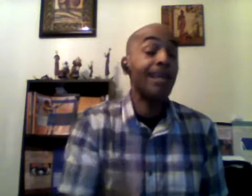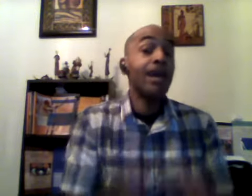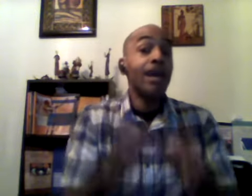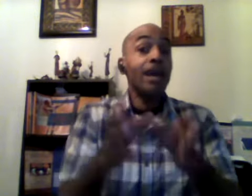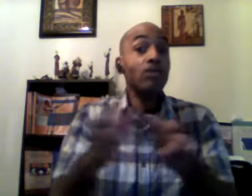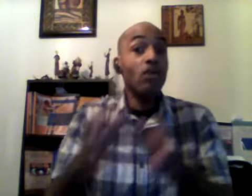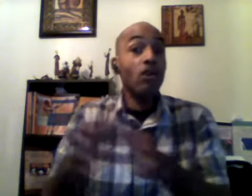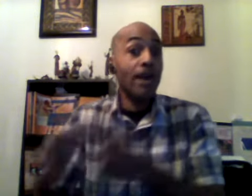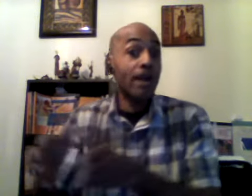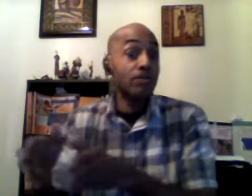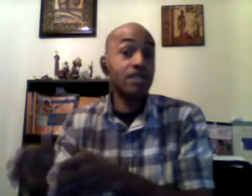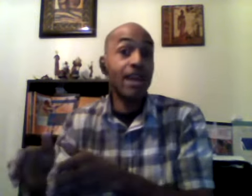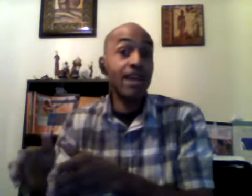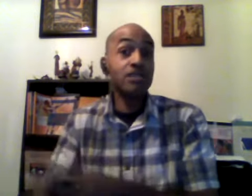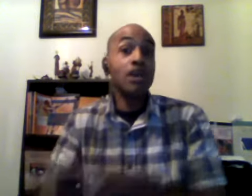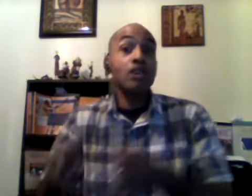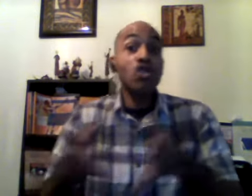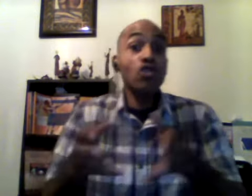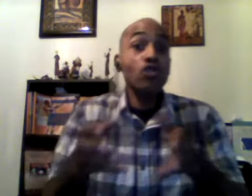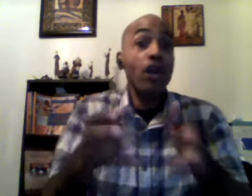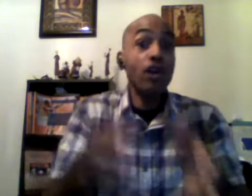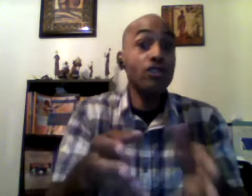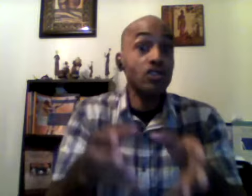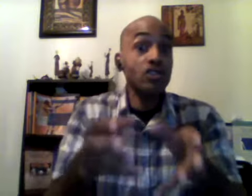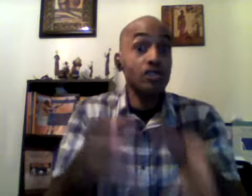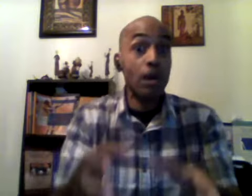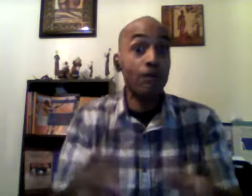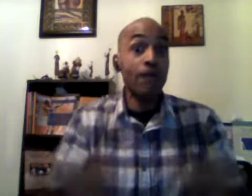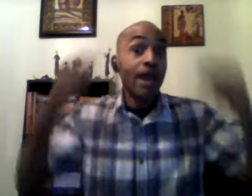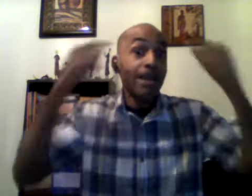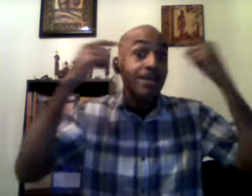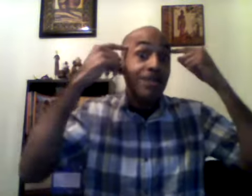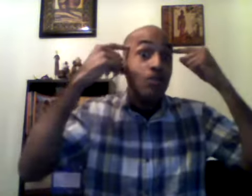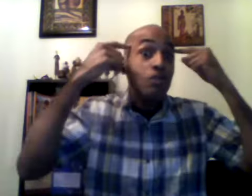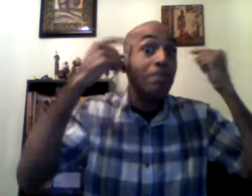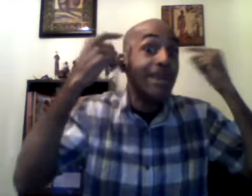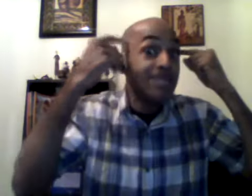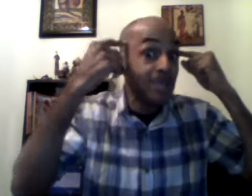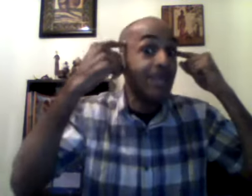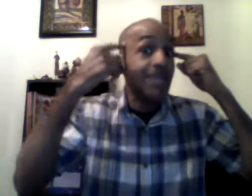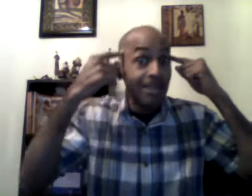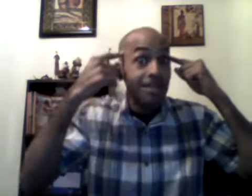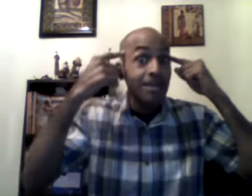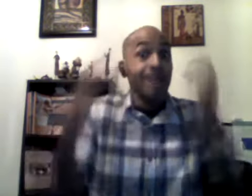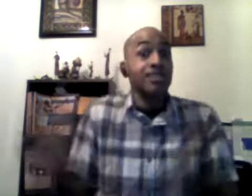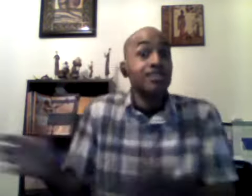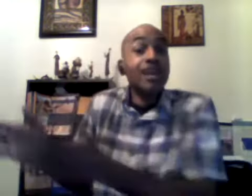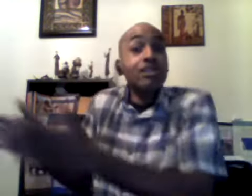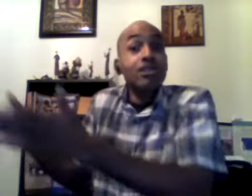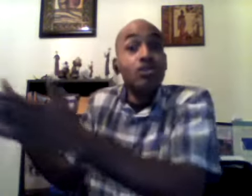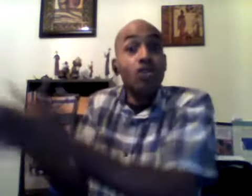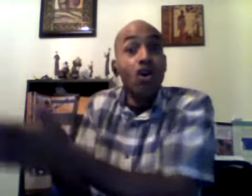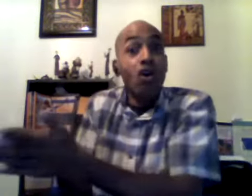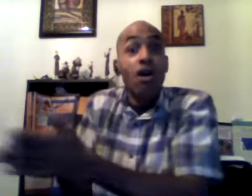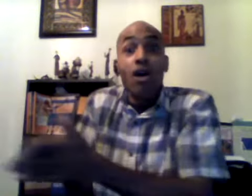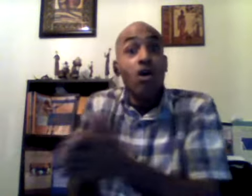and your health status so you hurt yourself and then you mentally shut the door on